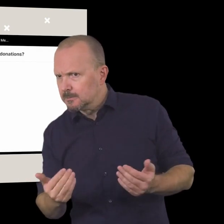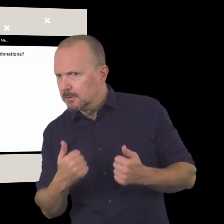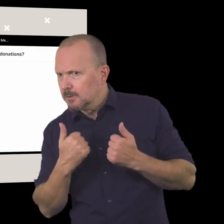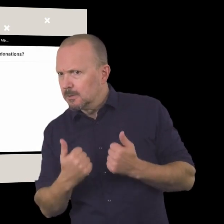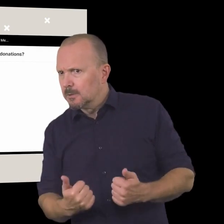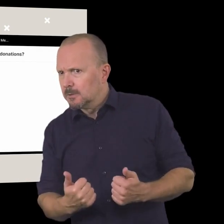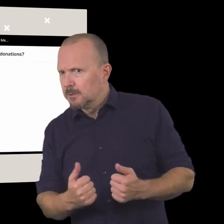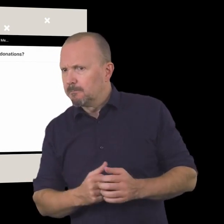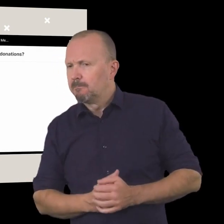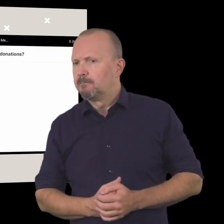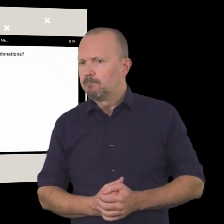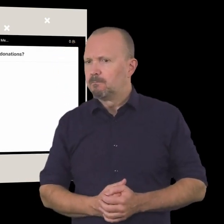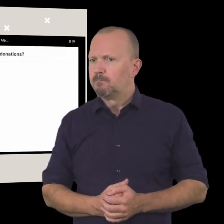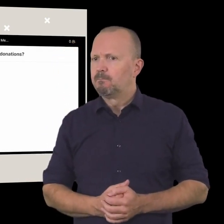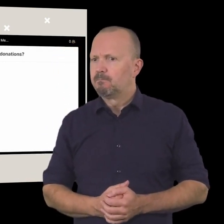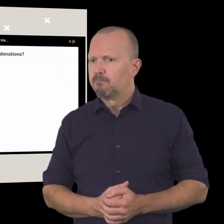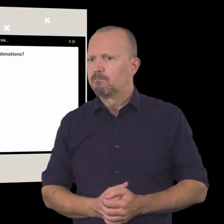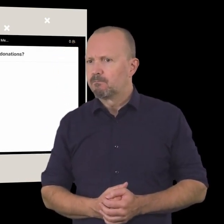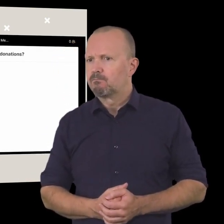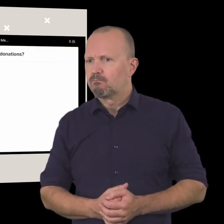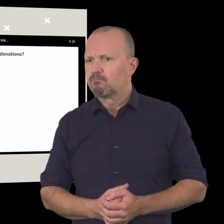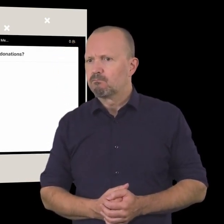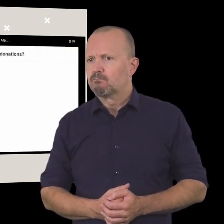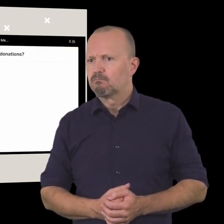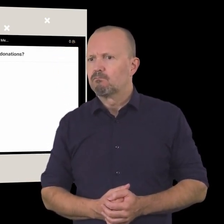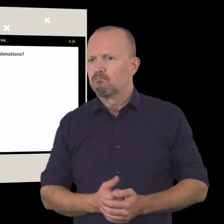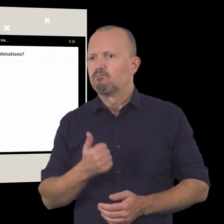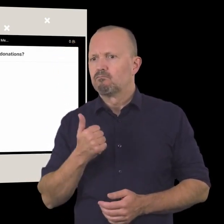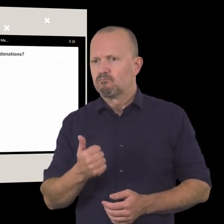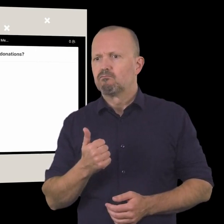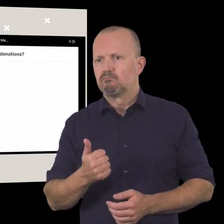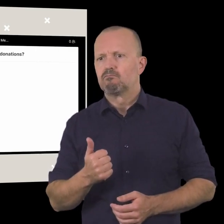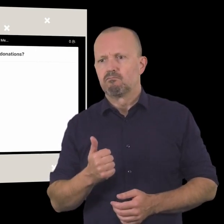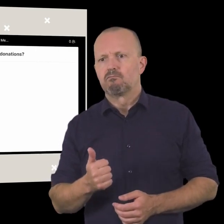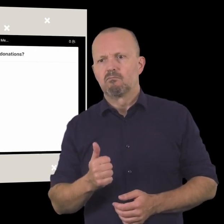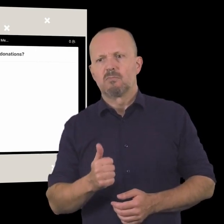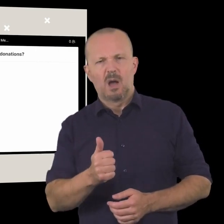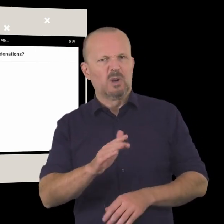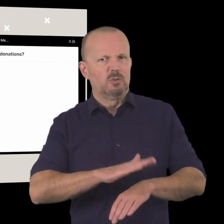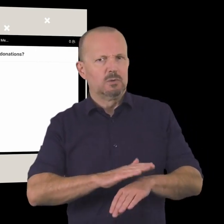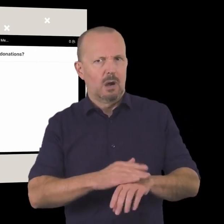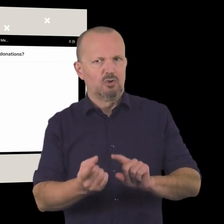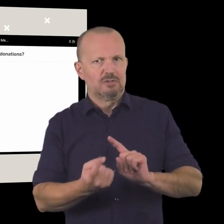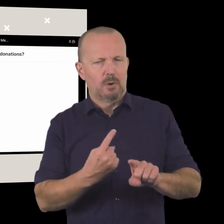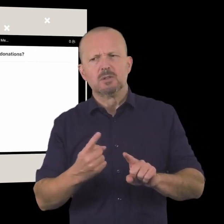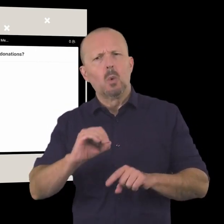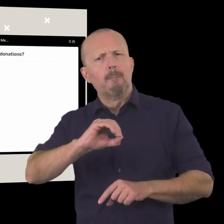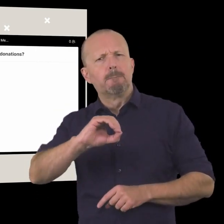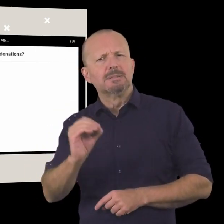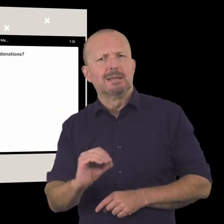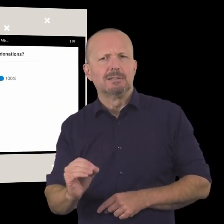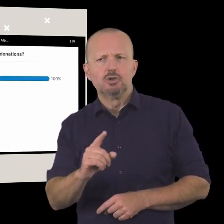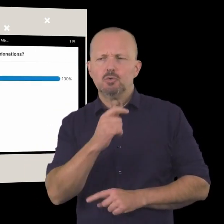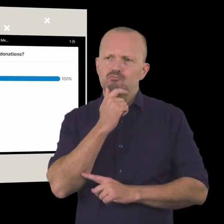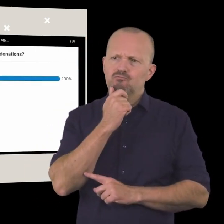awesome so i'm going to give you give you a second to respond so what percentage